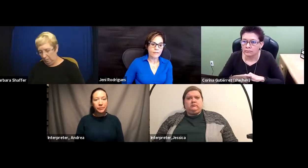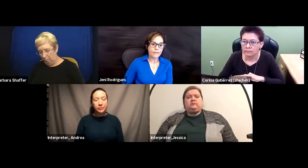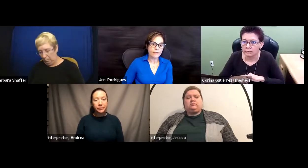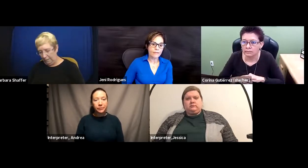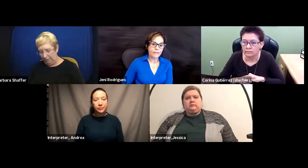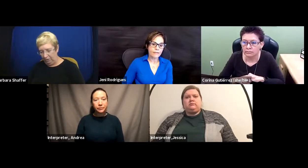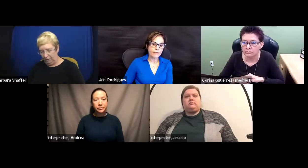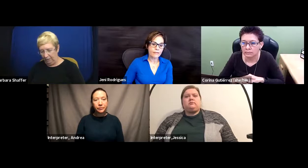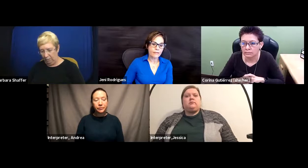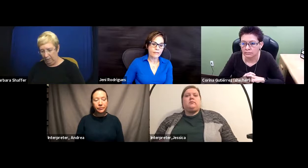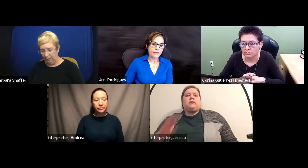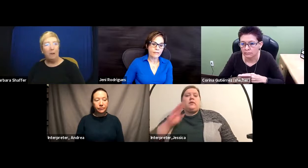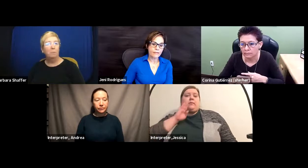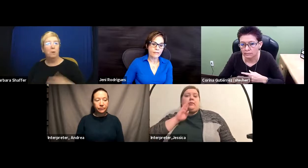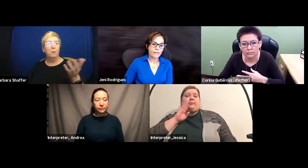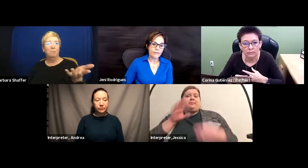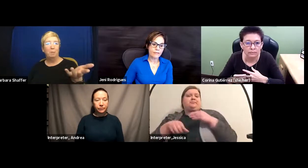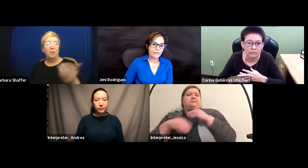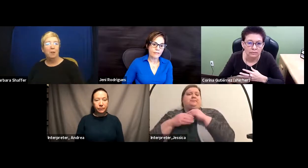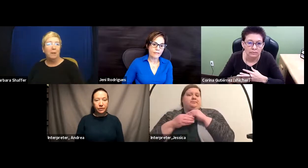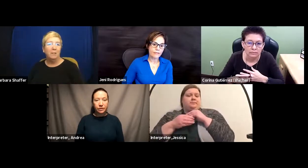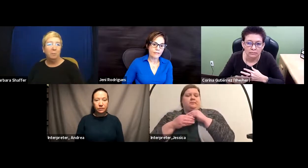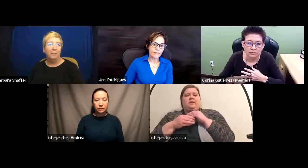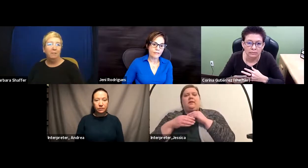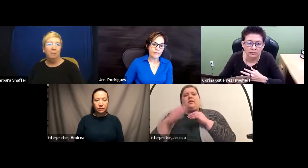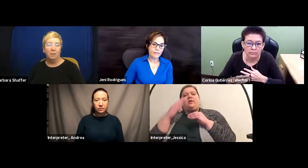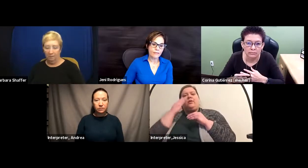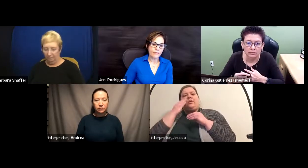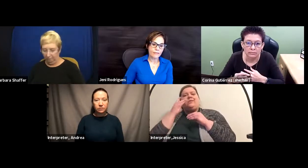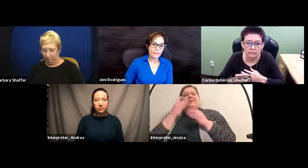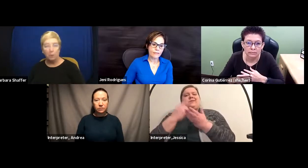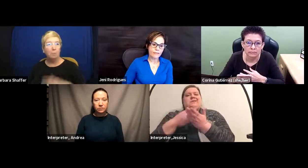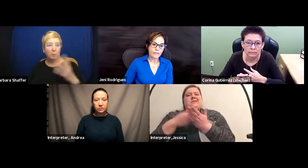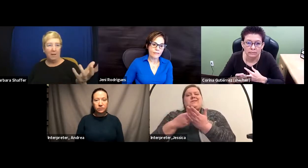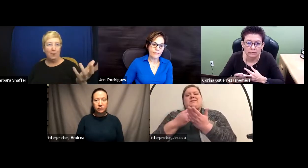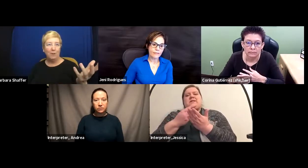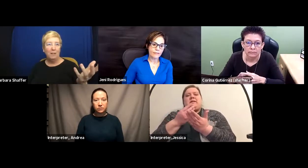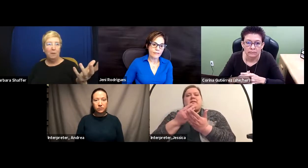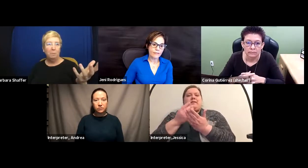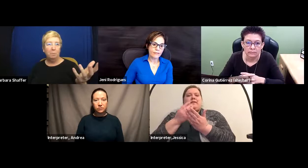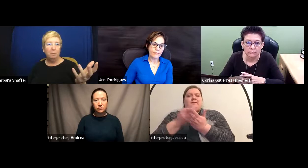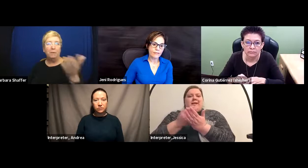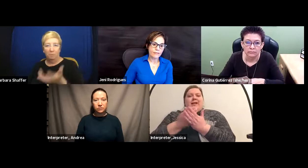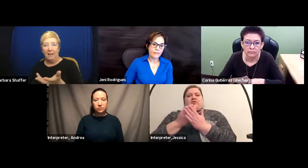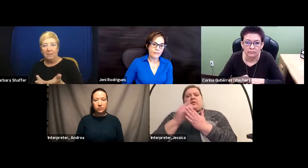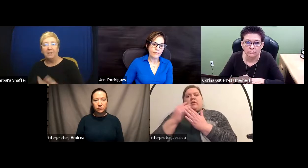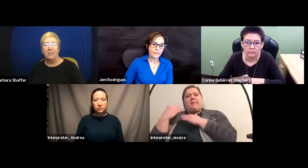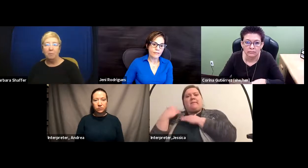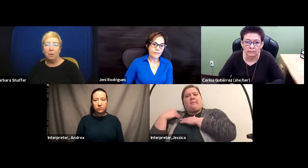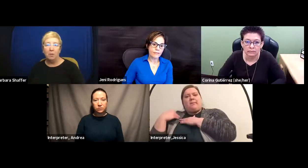One additional thing, you we talk about burden, but we talk about it typically for the provider. But yes, that the deaf person